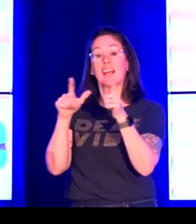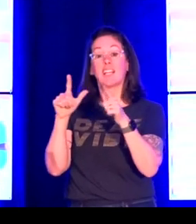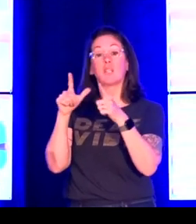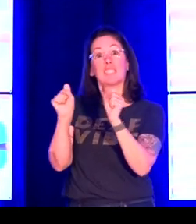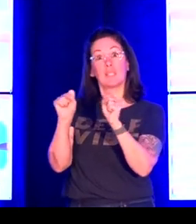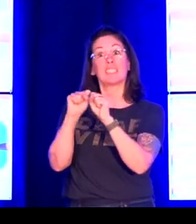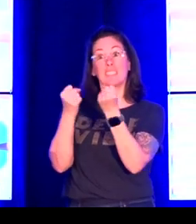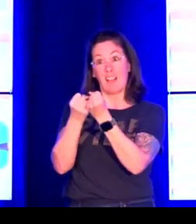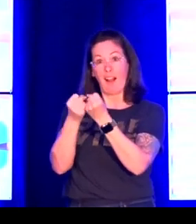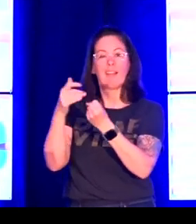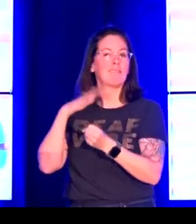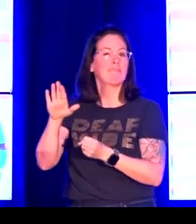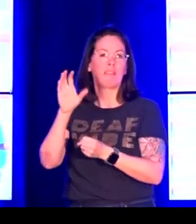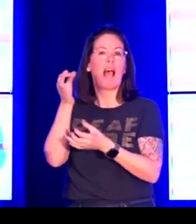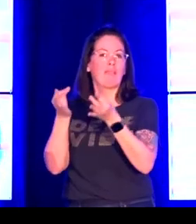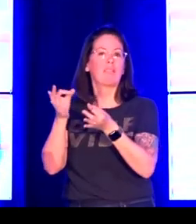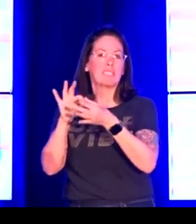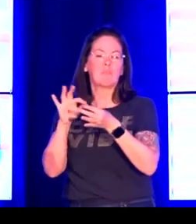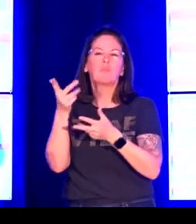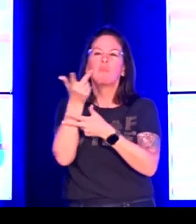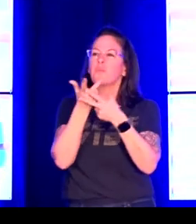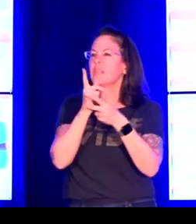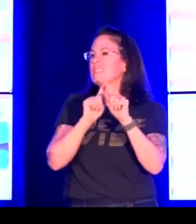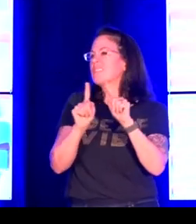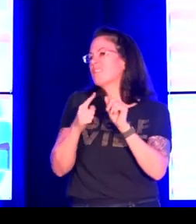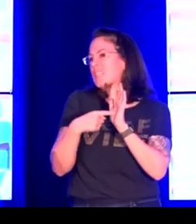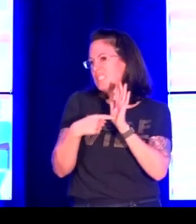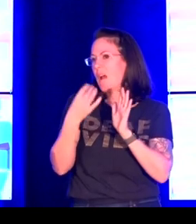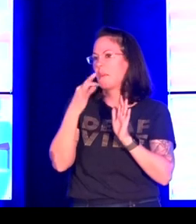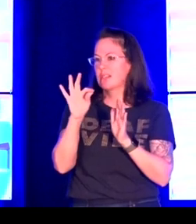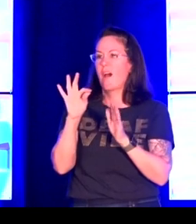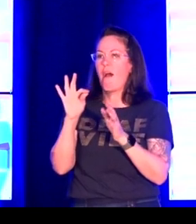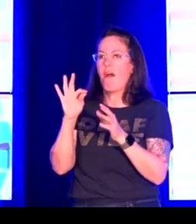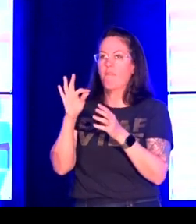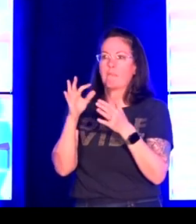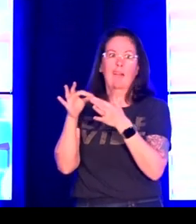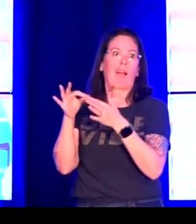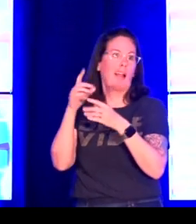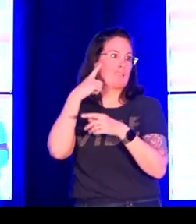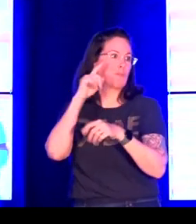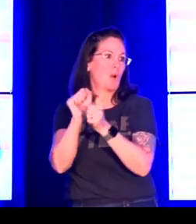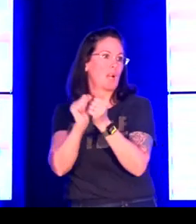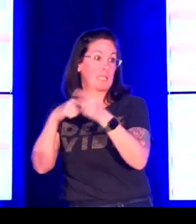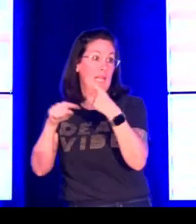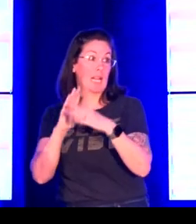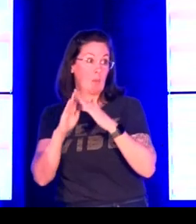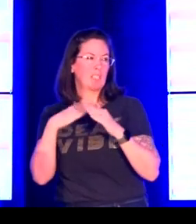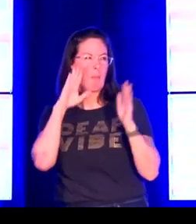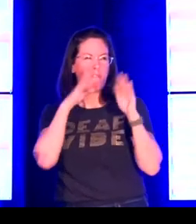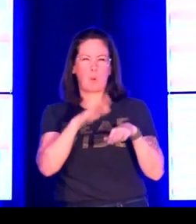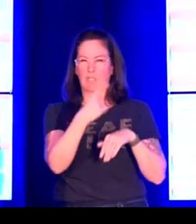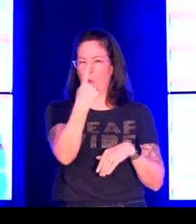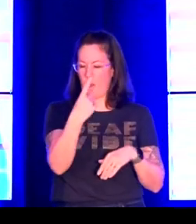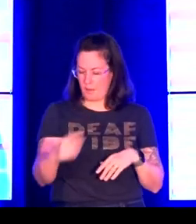reference SLCTR and then on the right the sign language linguistic society ethics